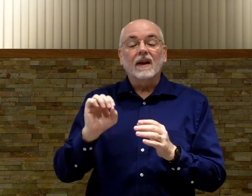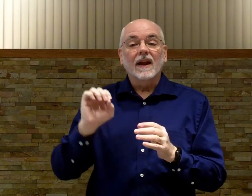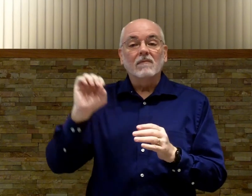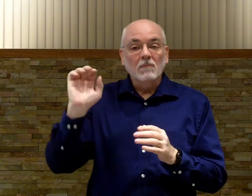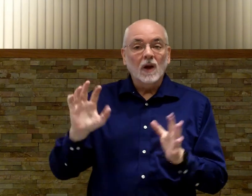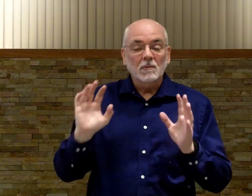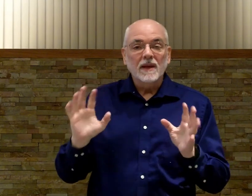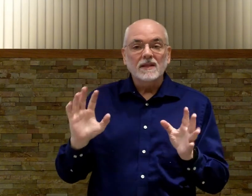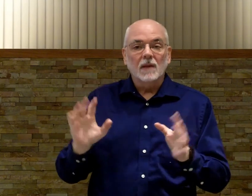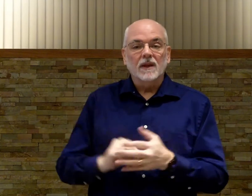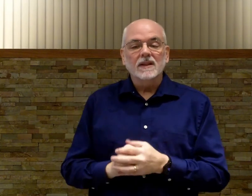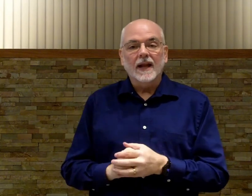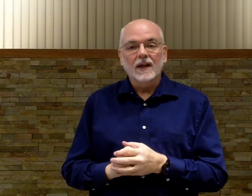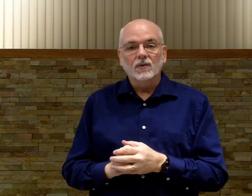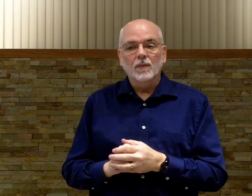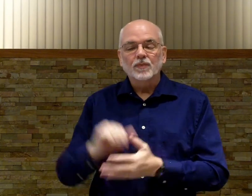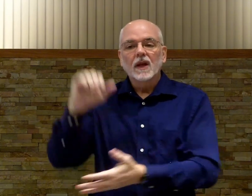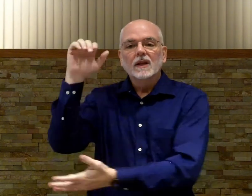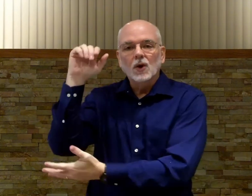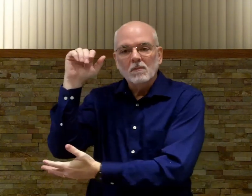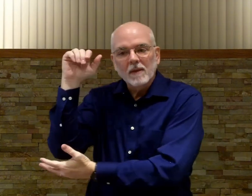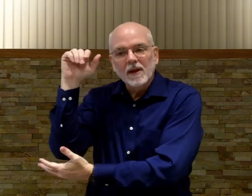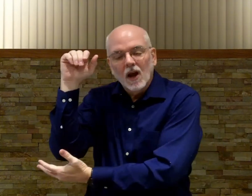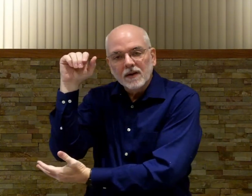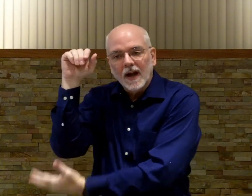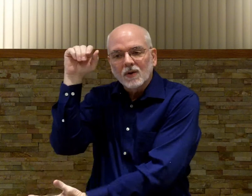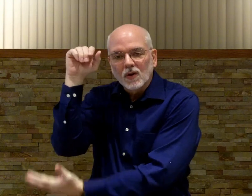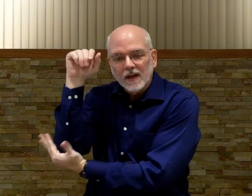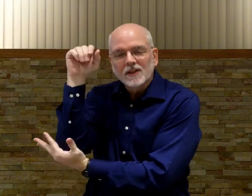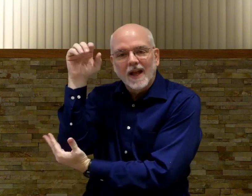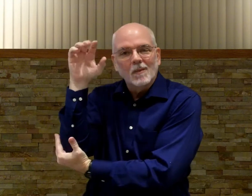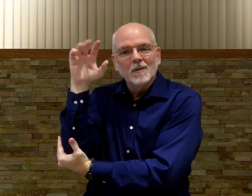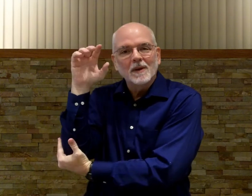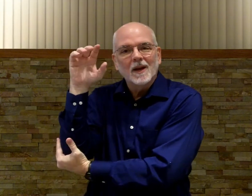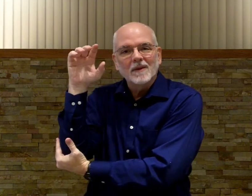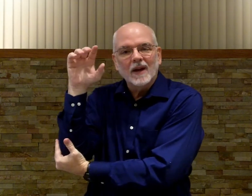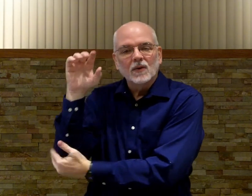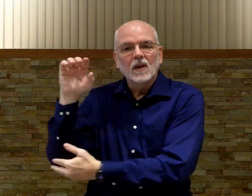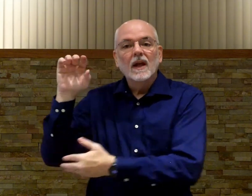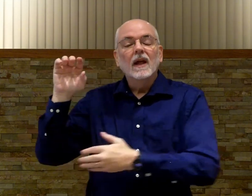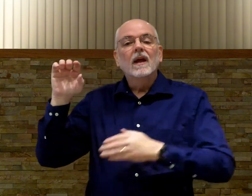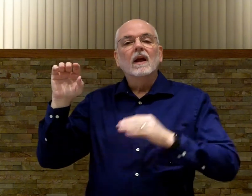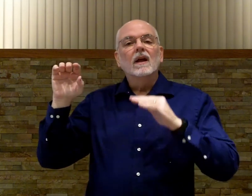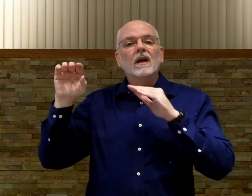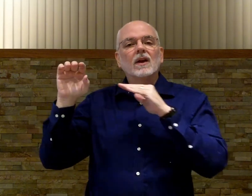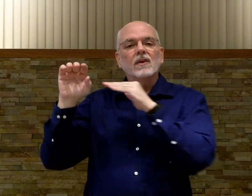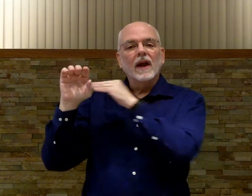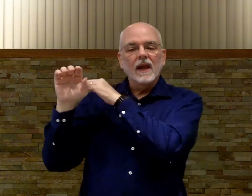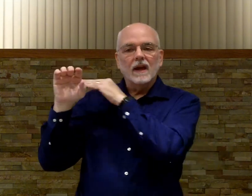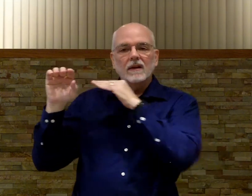it must be something that's natural. natural. So it may be unnatural. You need to help them become natural. Your hand